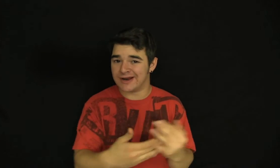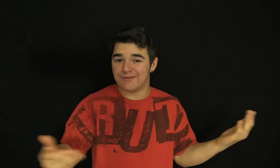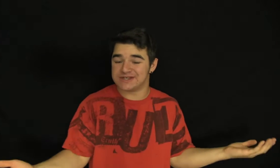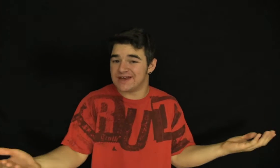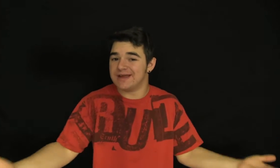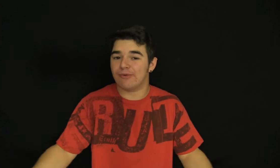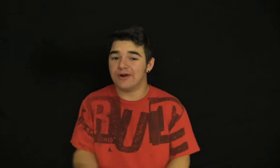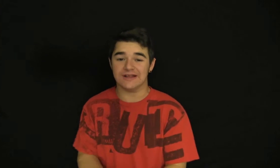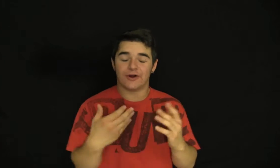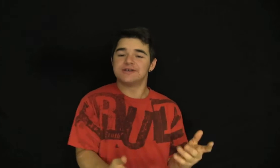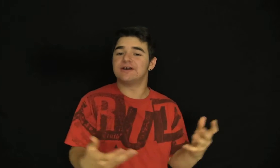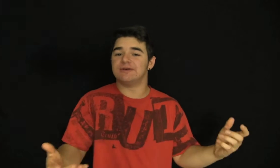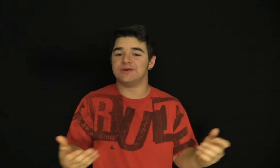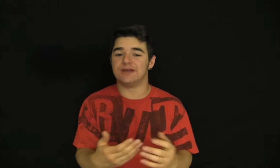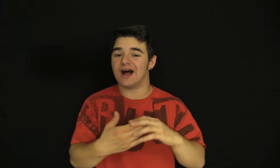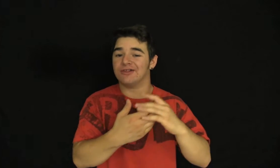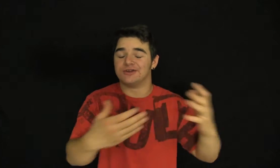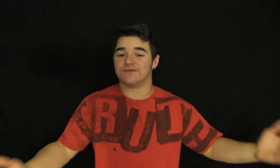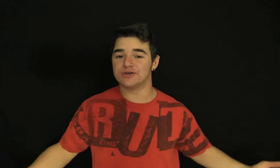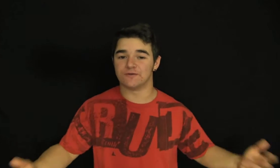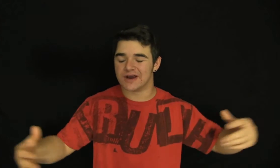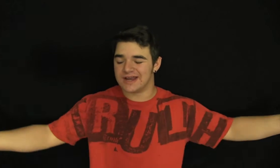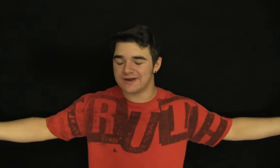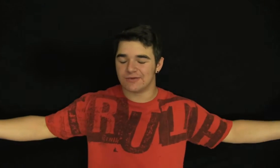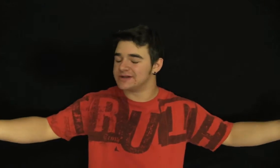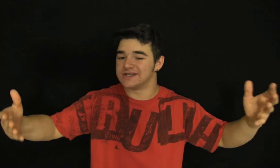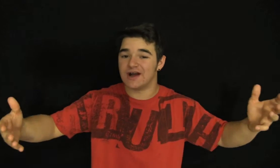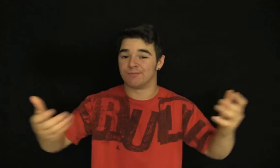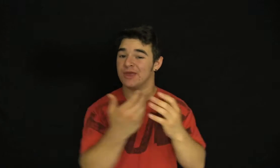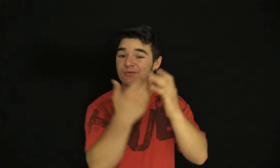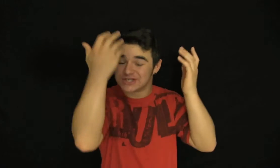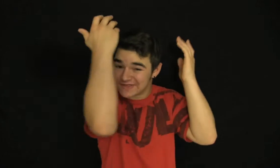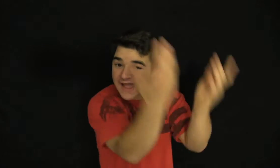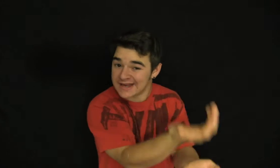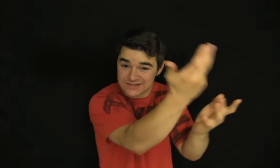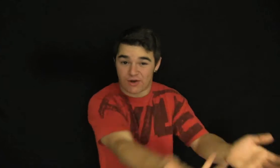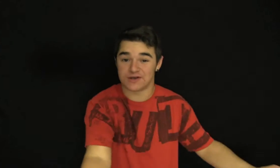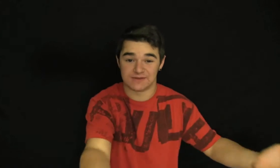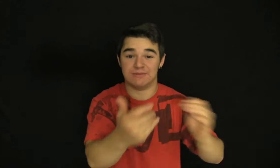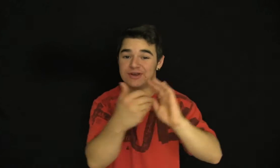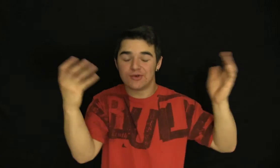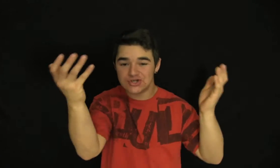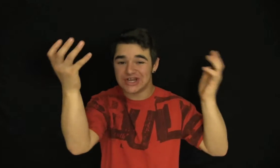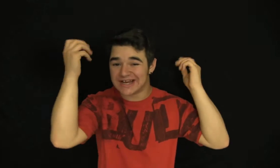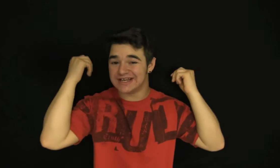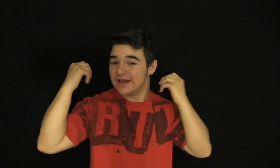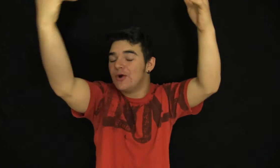right. But Sunday morning, they're also going to be doing a little devotional for anybody that wants to come, which that is awesome. They're bringing Christianity to